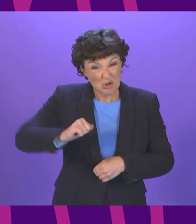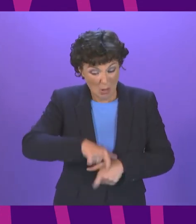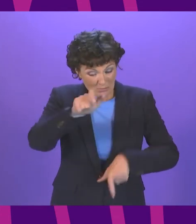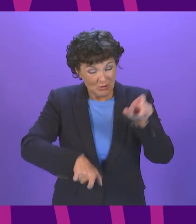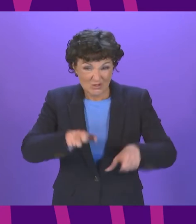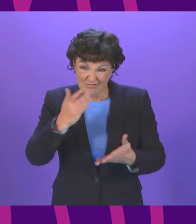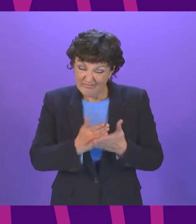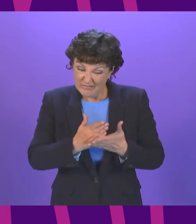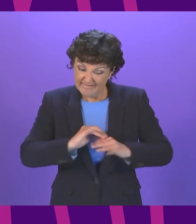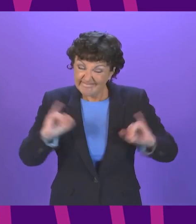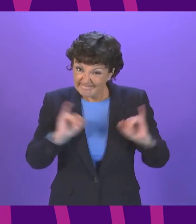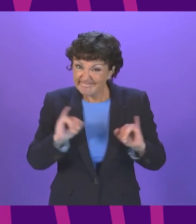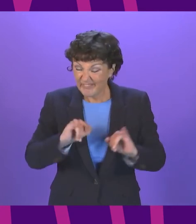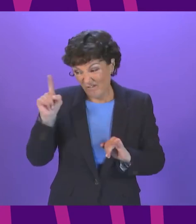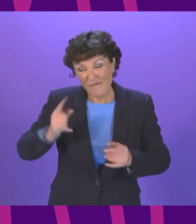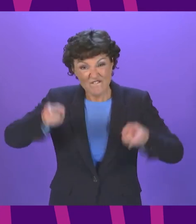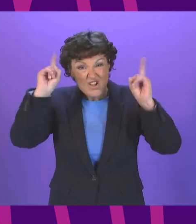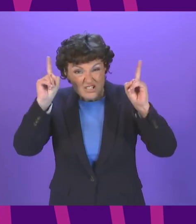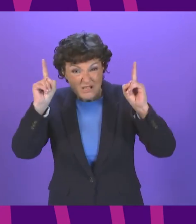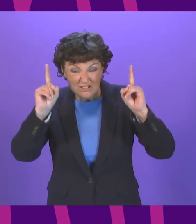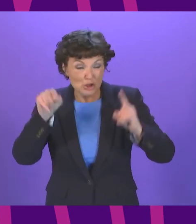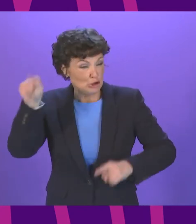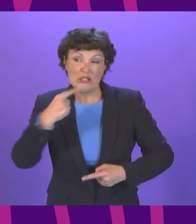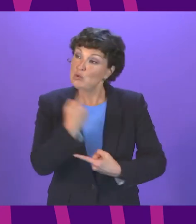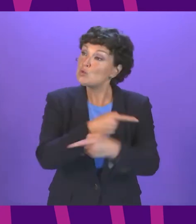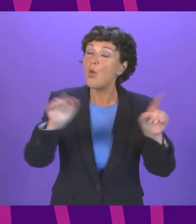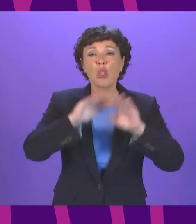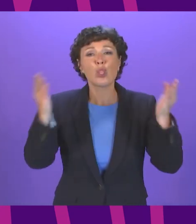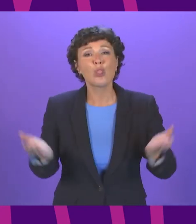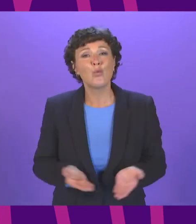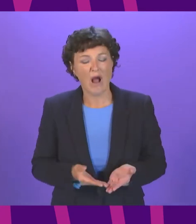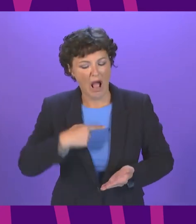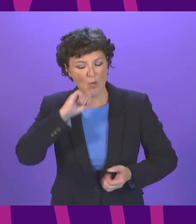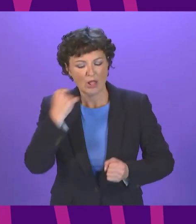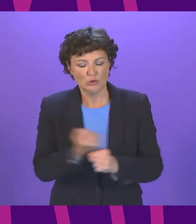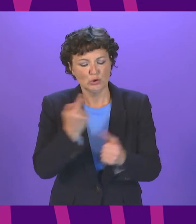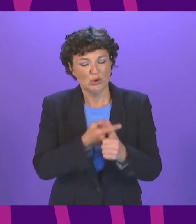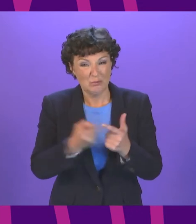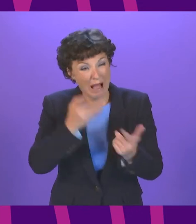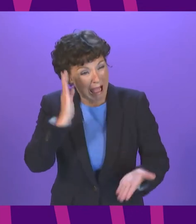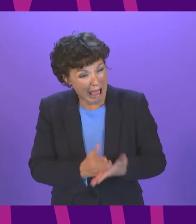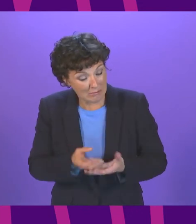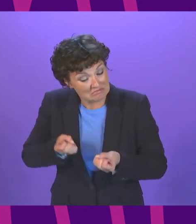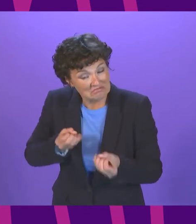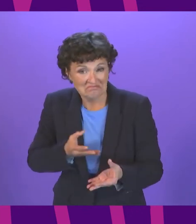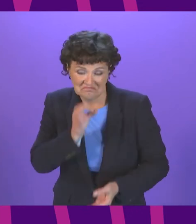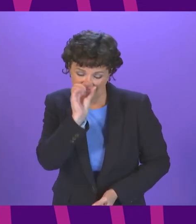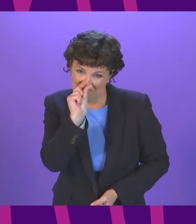Scotland's peoples have been shortchanged by the first minister her attempt to promise the world and deliver very little now it's right that the